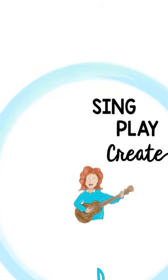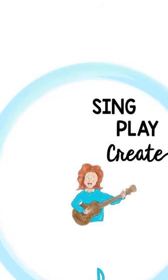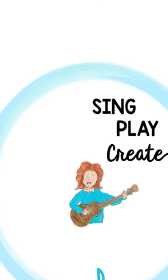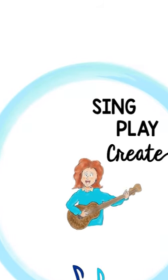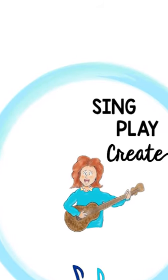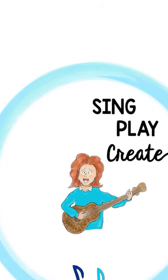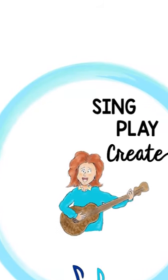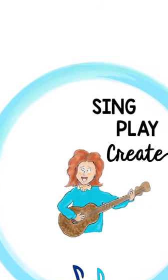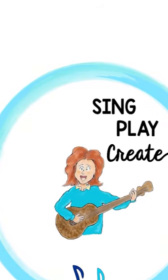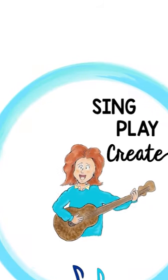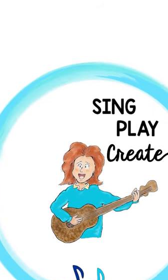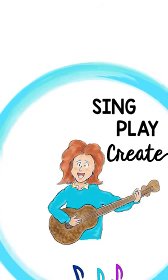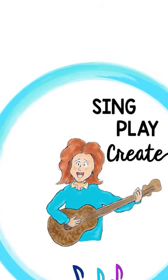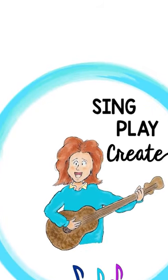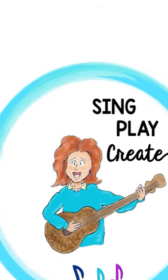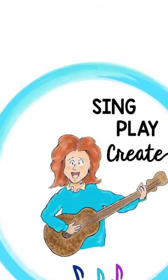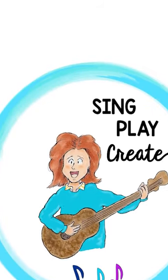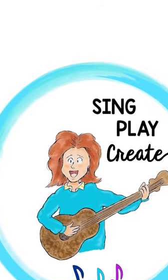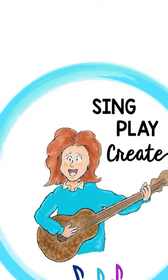create love.